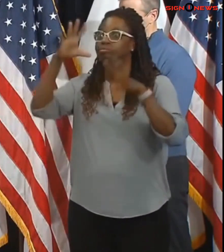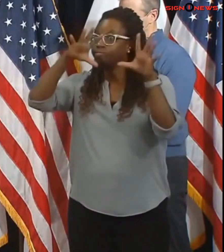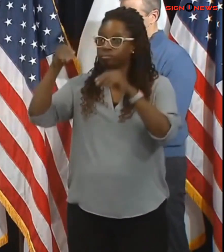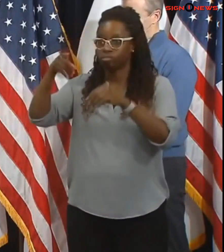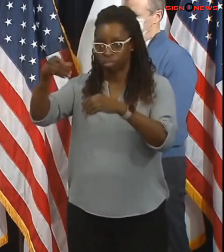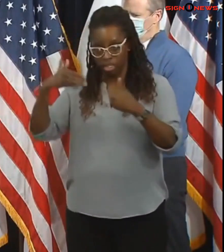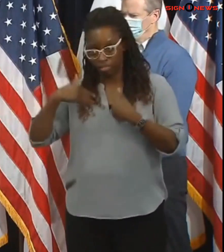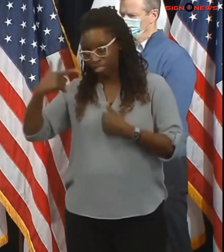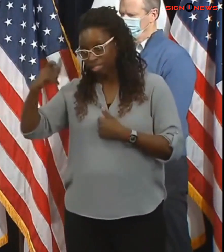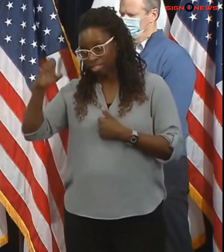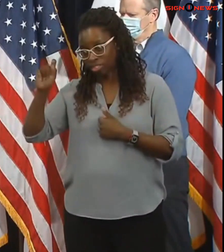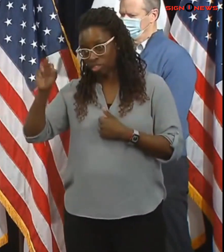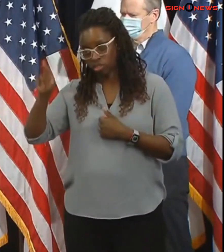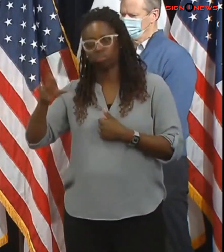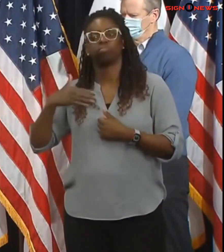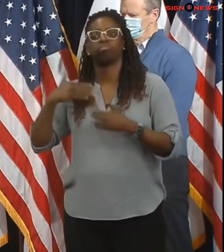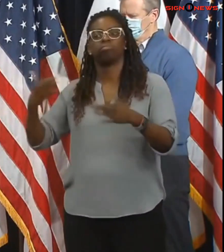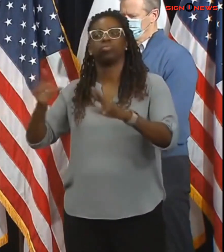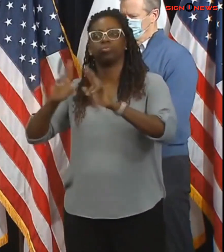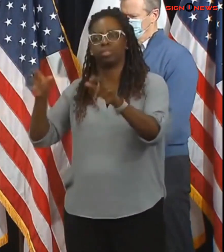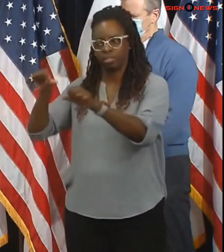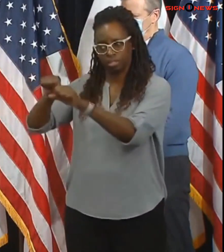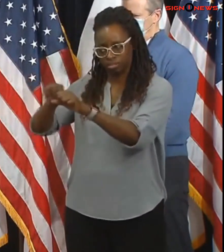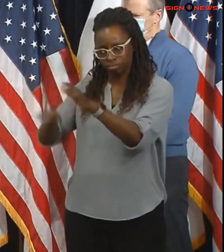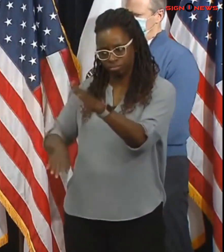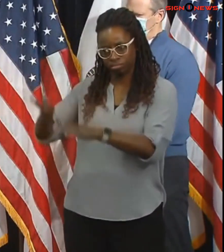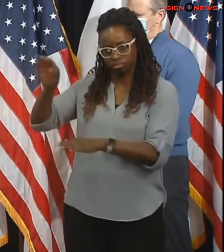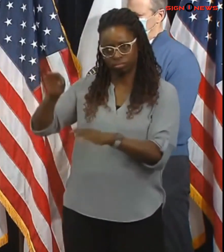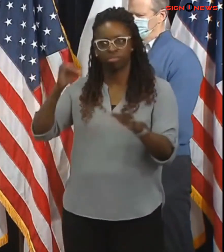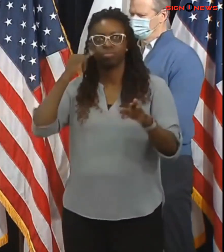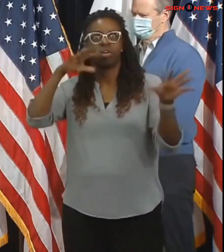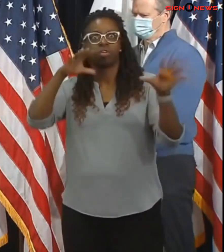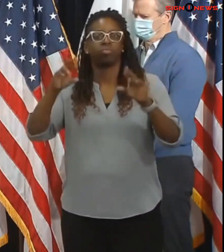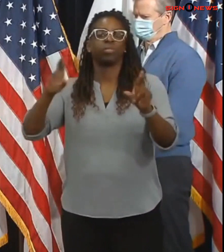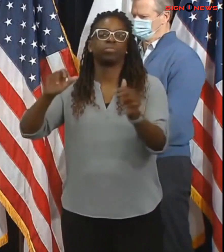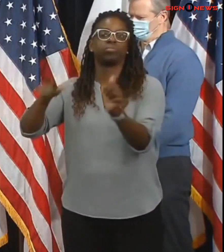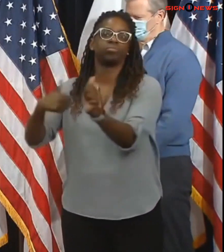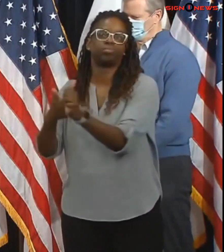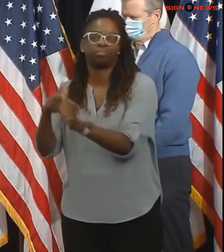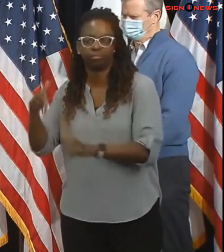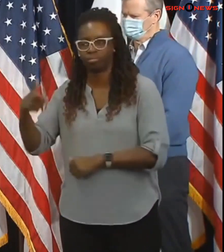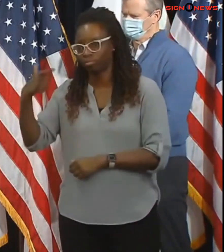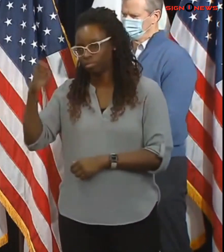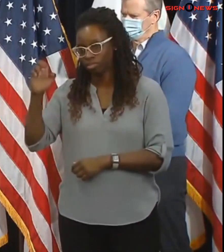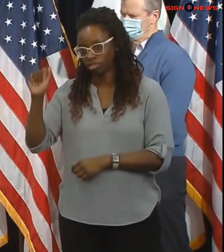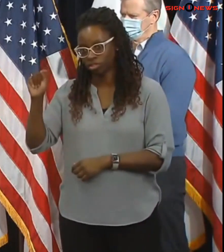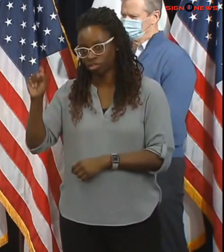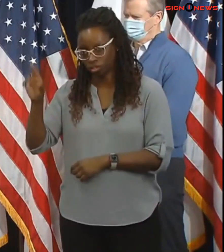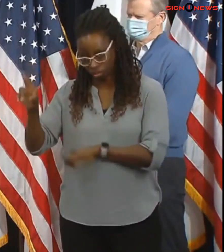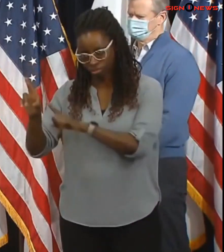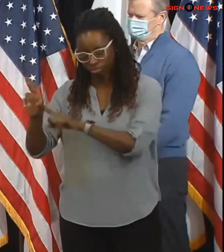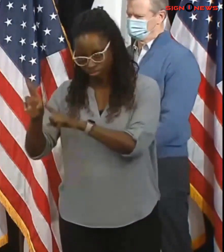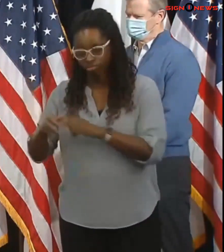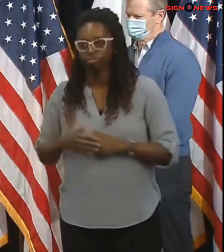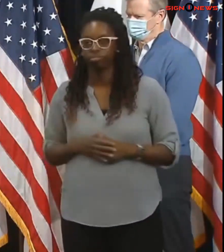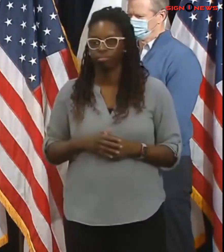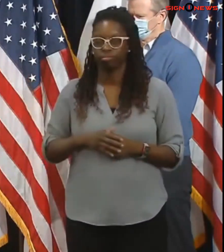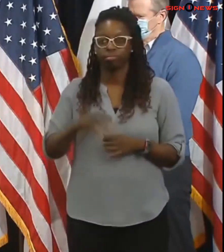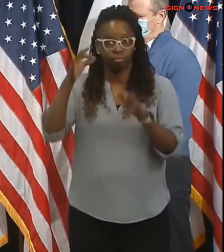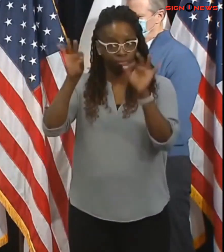have flashlights batteries and any other supplies that you may need if you lose power and we've been sharing this message for several days